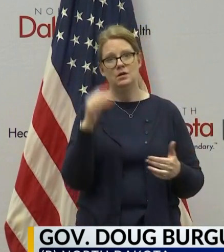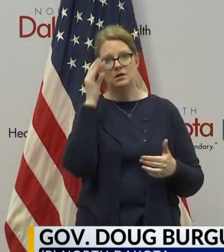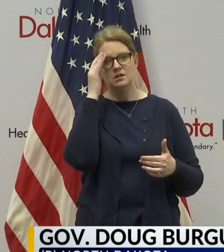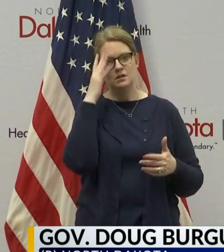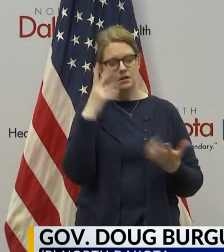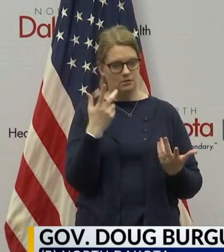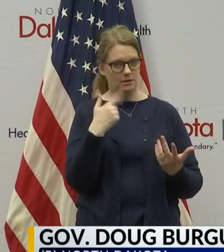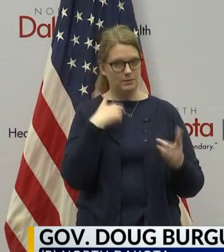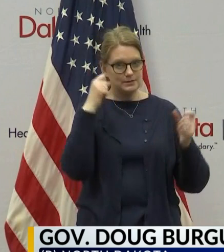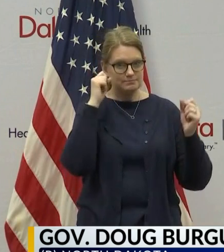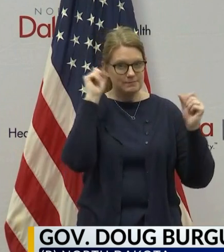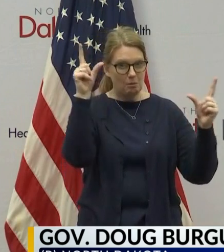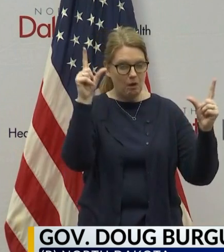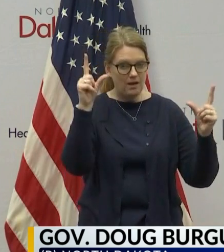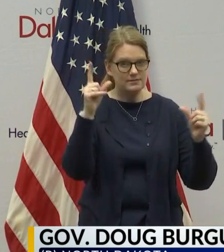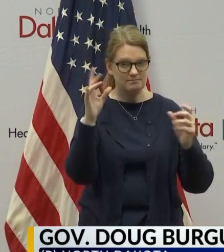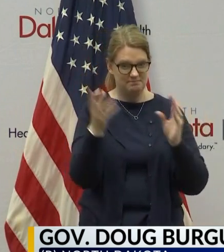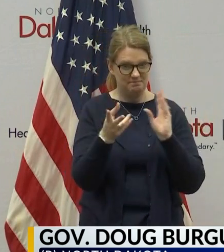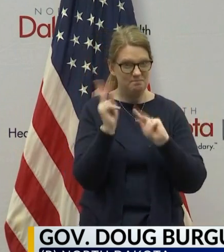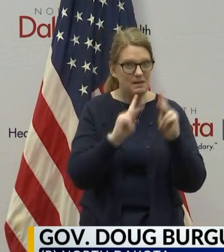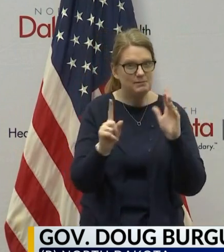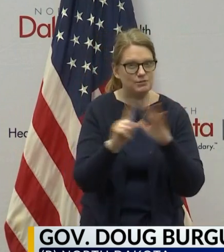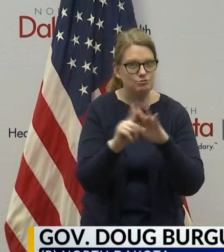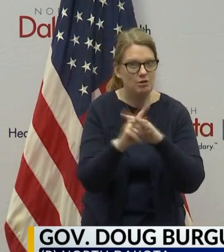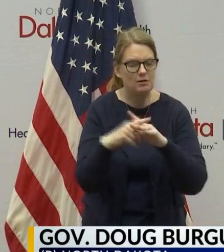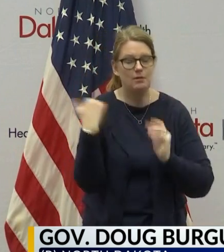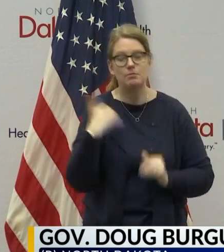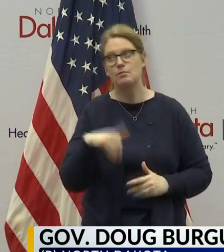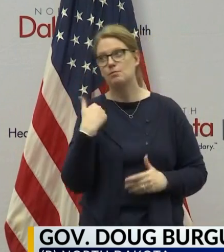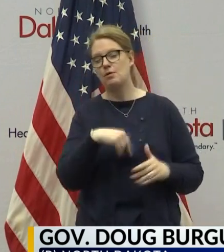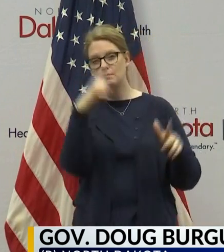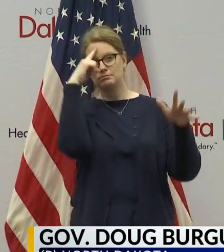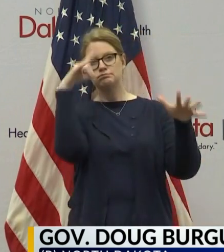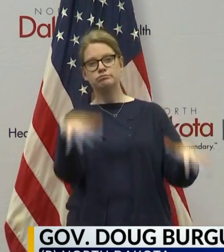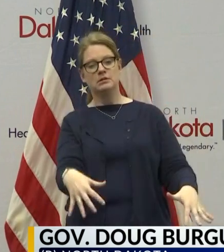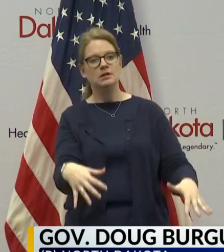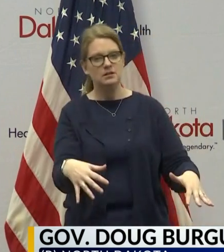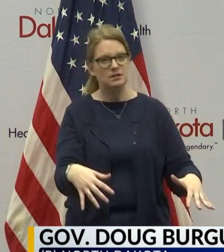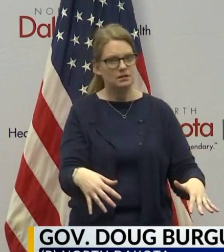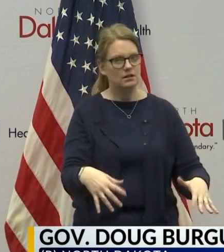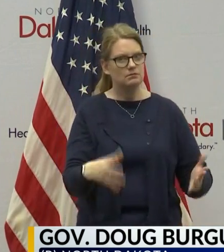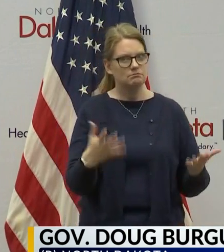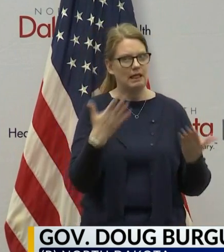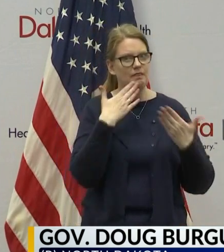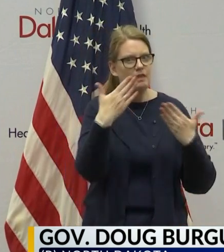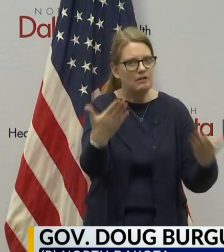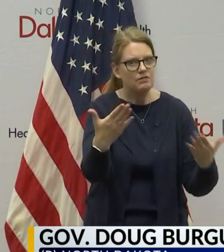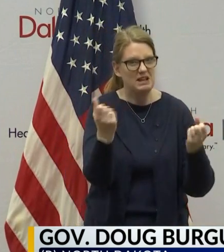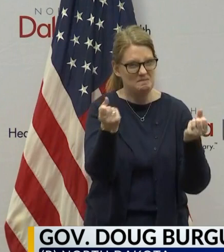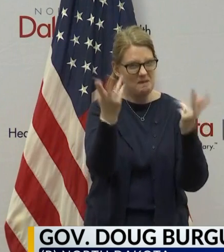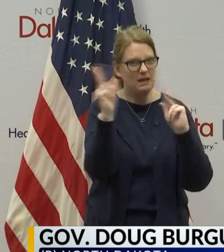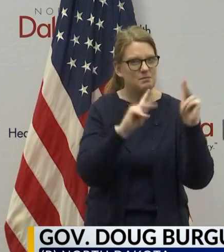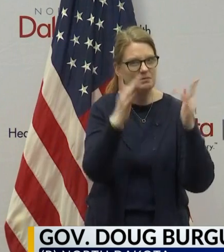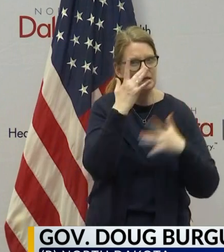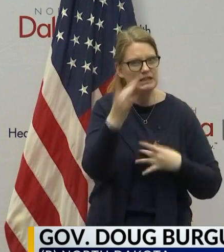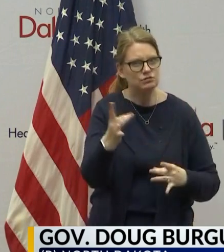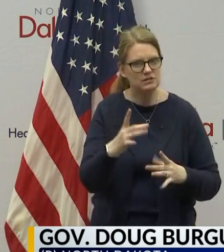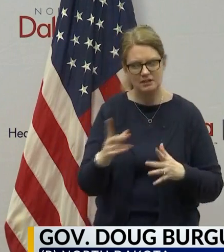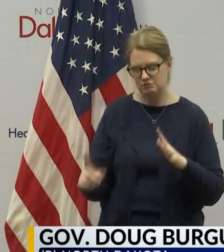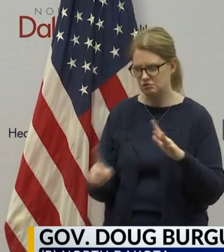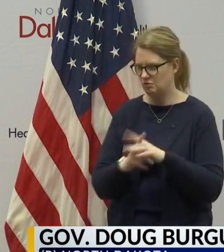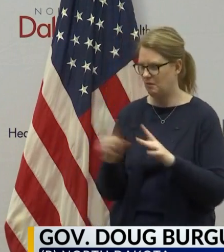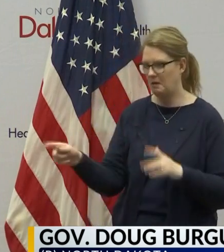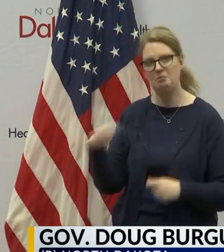going to show up. So again, good feedback for us that there is widespread interest in these drive-through testing.